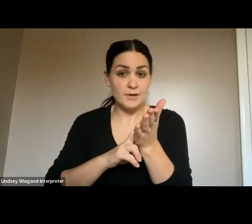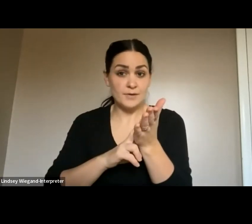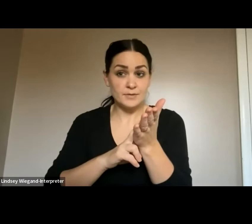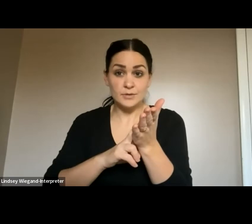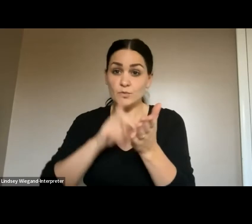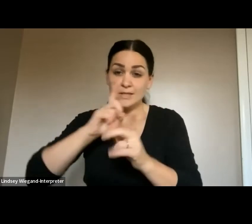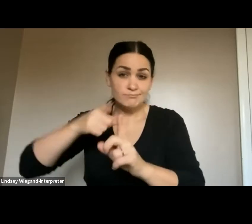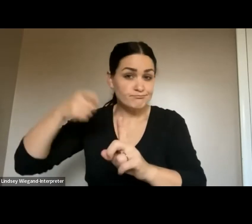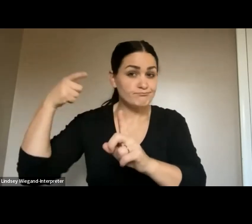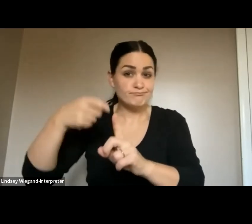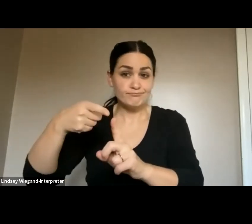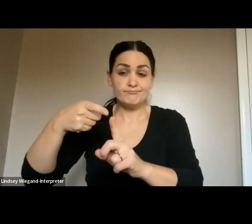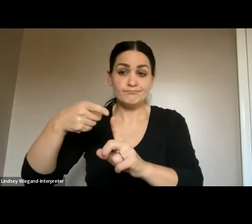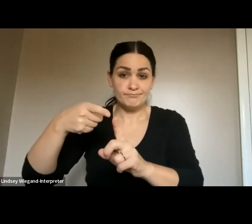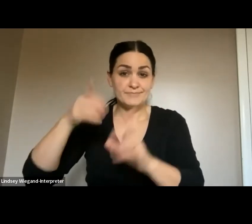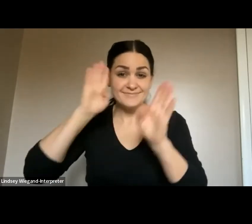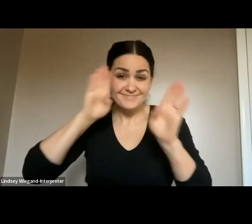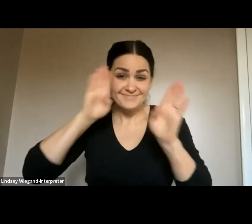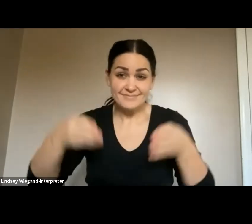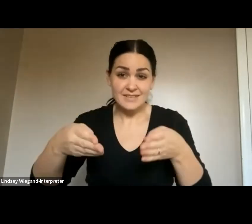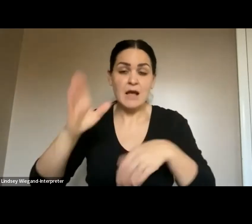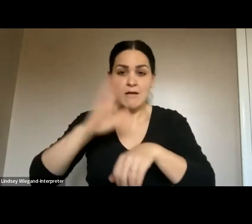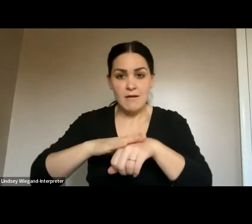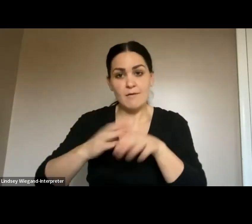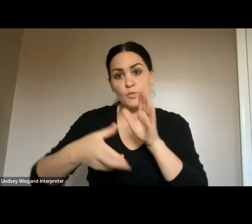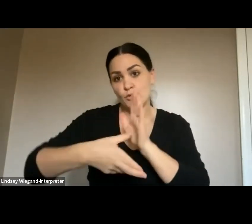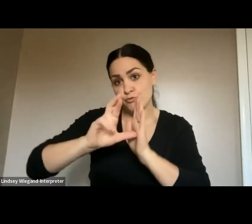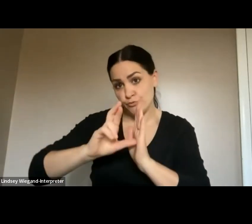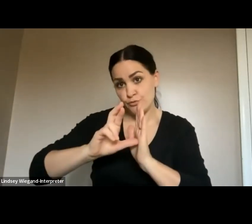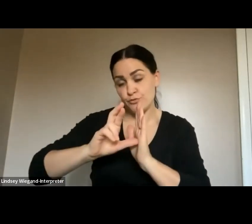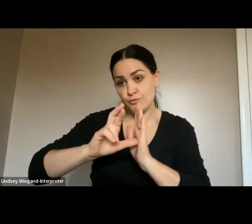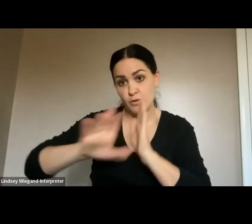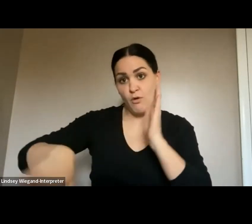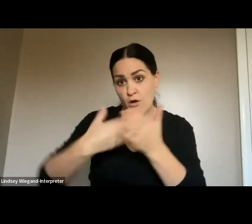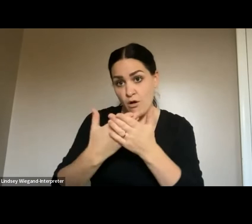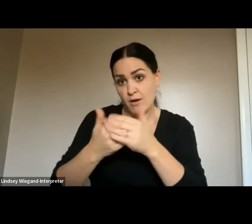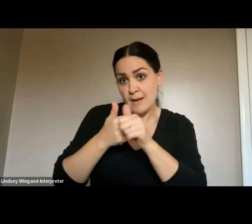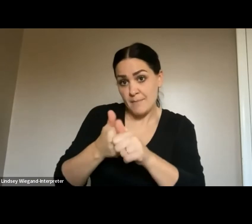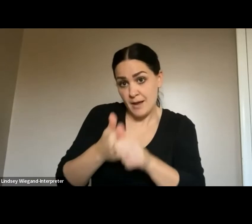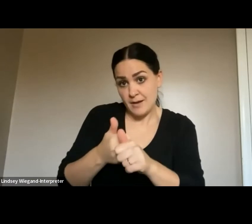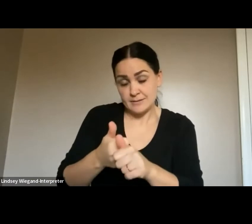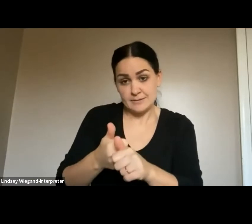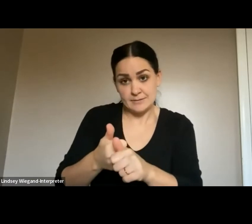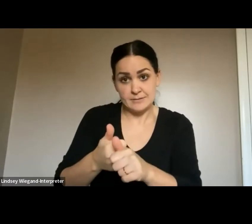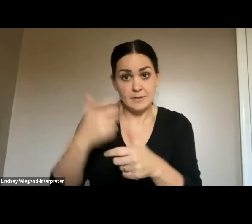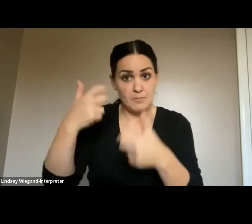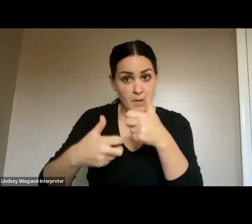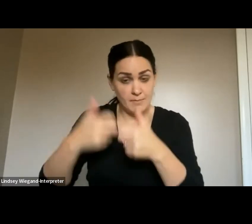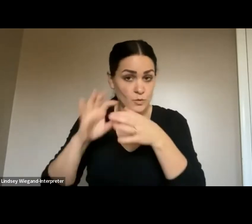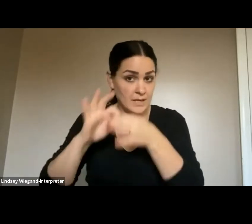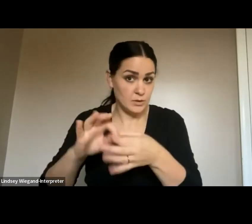dedicated to reviewing compliance issues as it relates to the contractors.